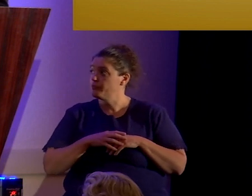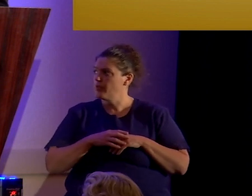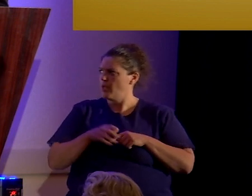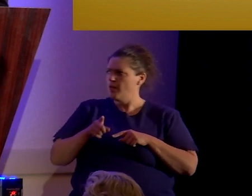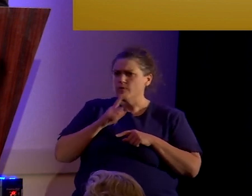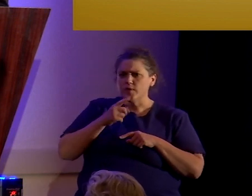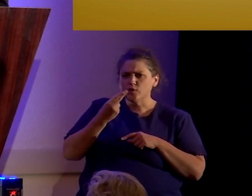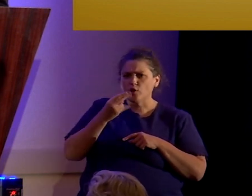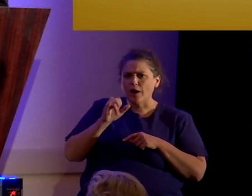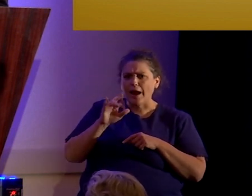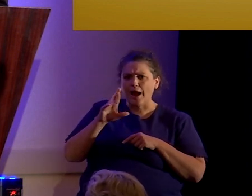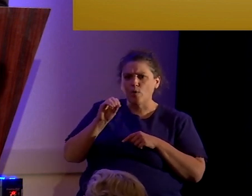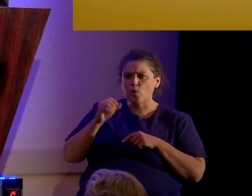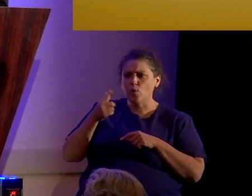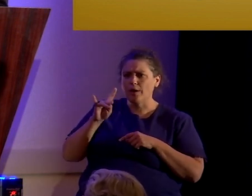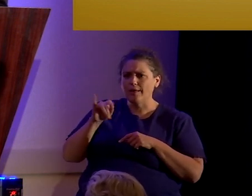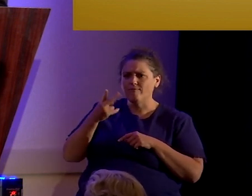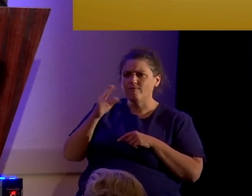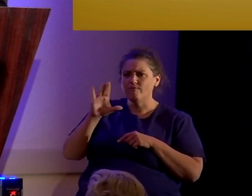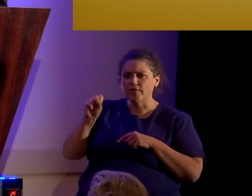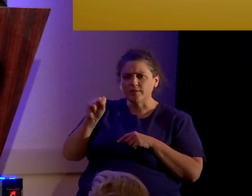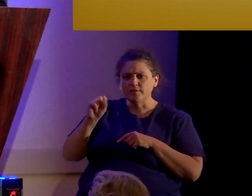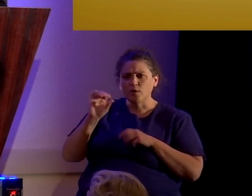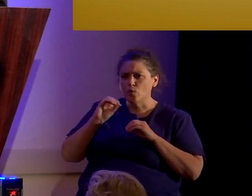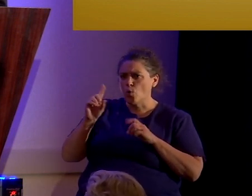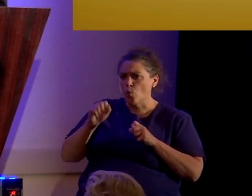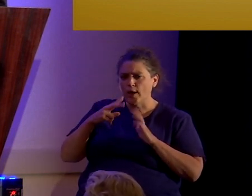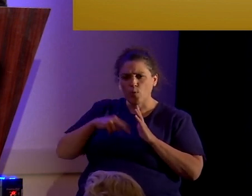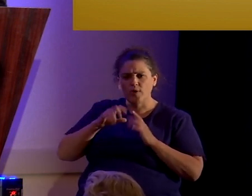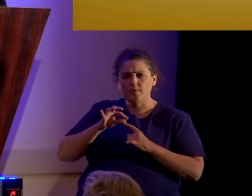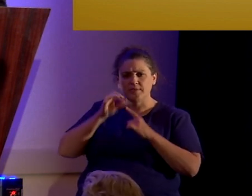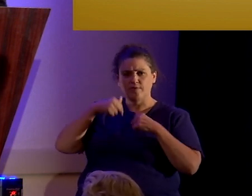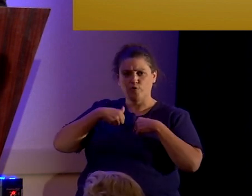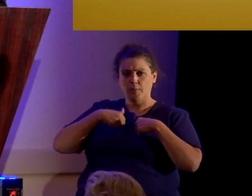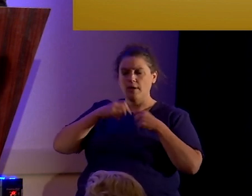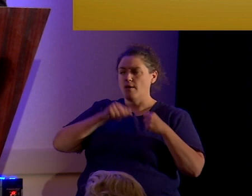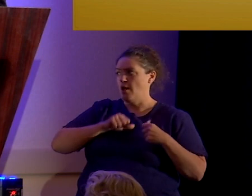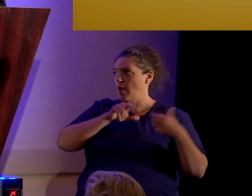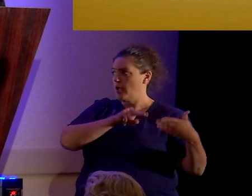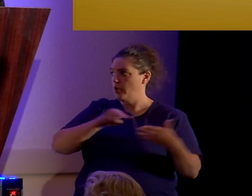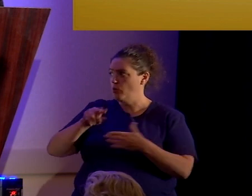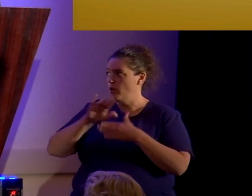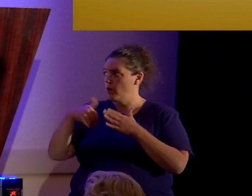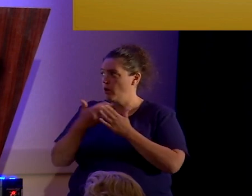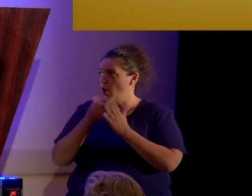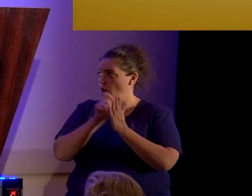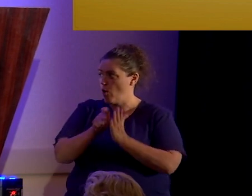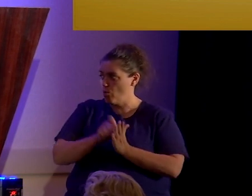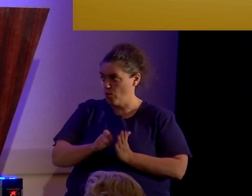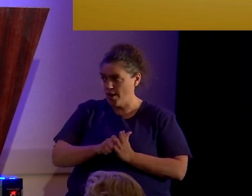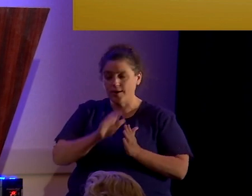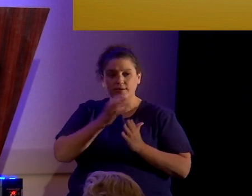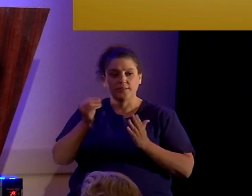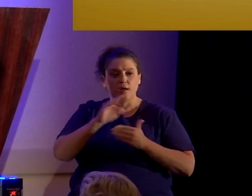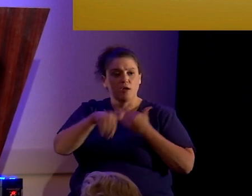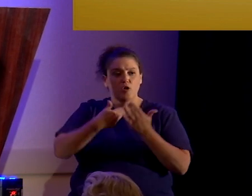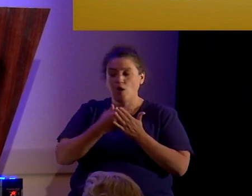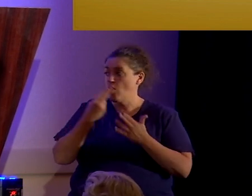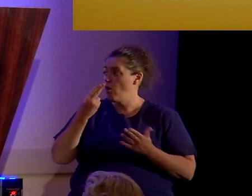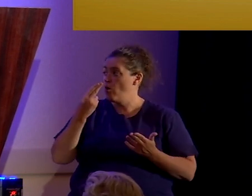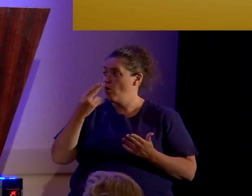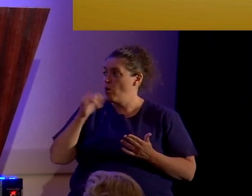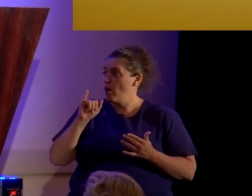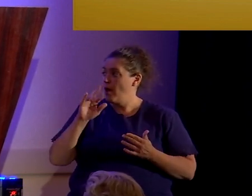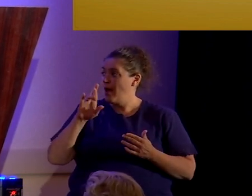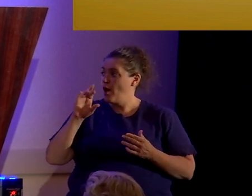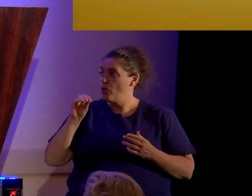hieroglyphics. Nobody can read them but myself. I can read all writings and all hieroglyphics. He was very much